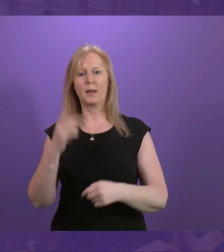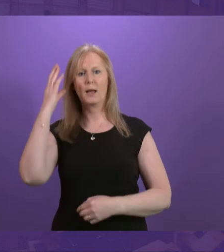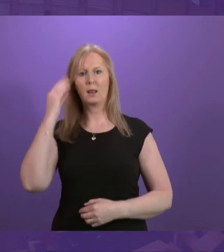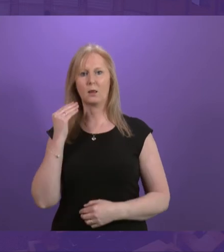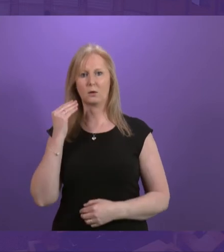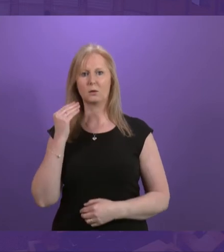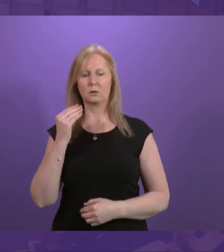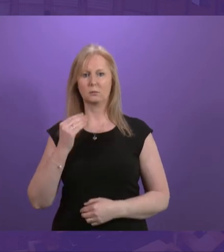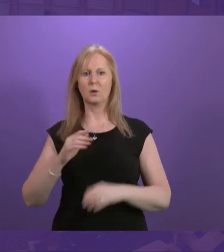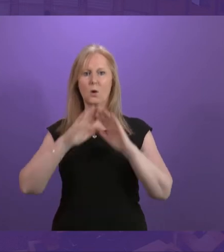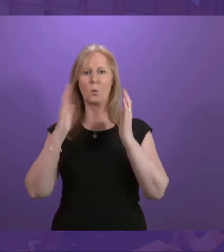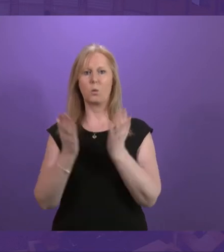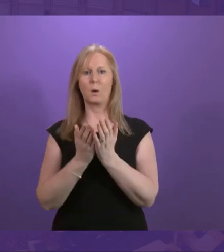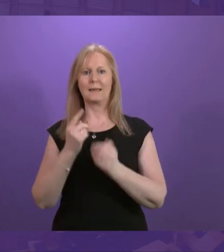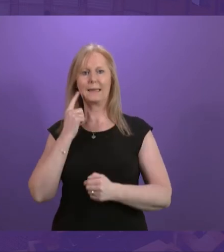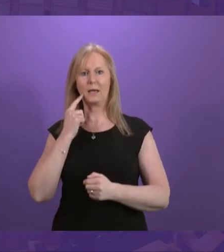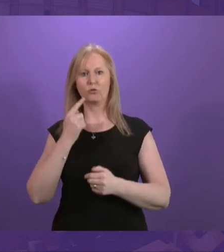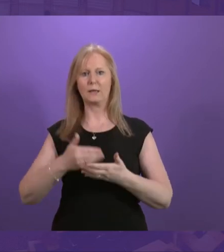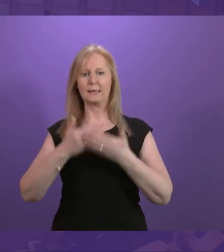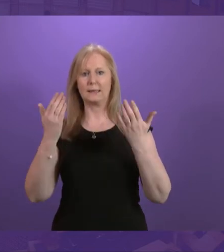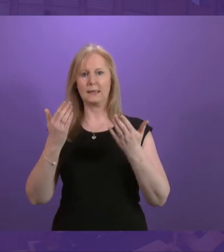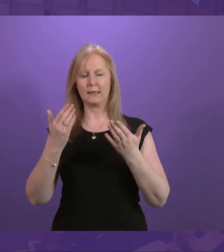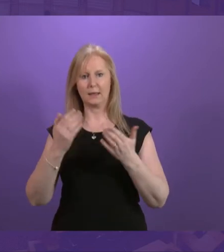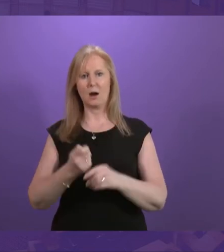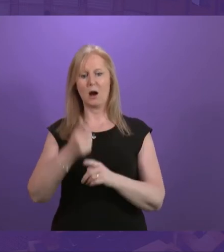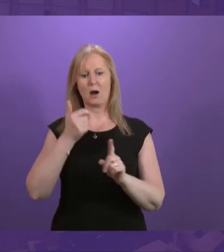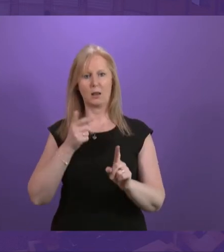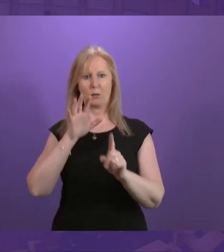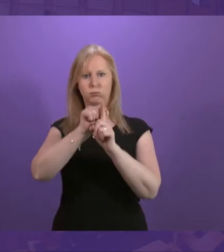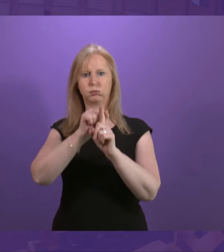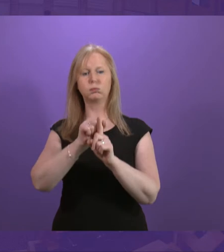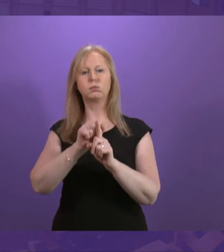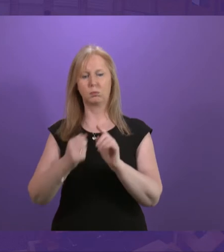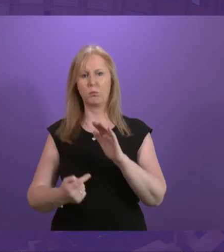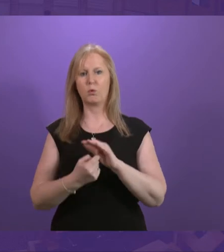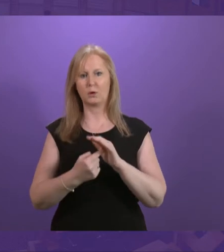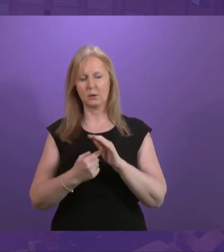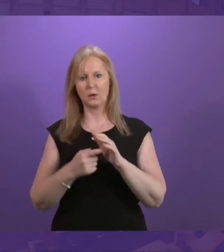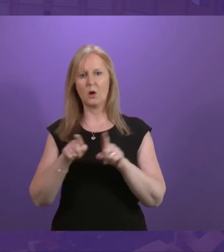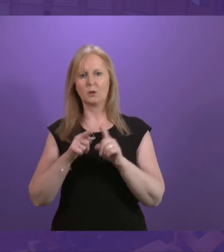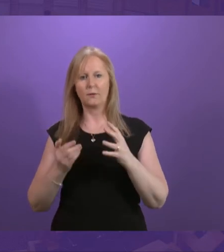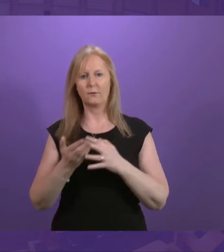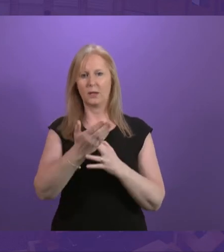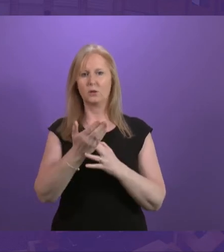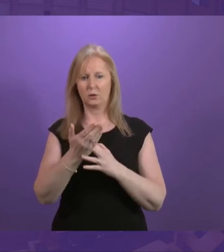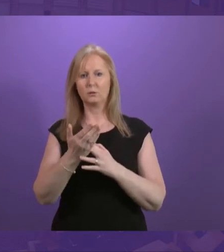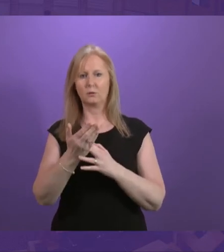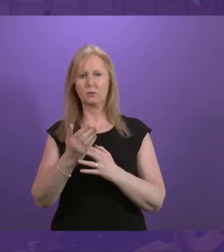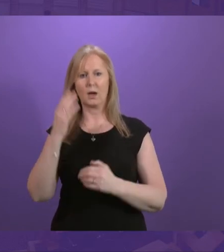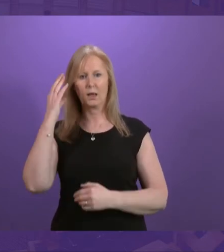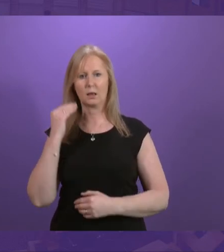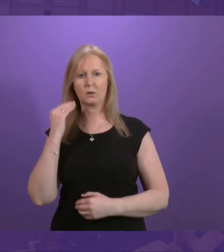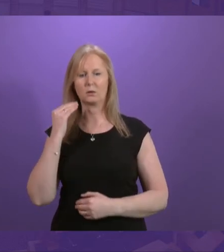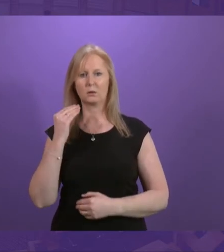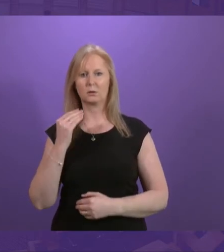World Hearing Day focuses on the importance of early identification and intervention for hearing loss as many